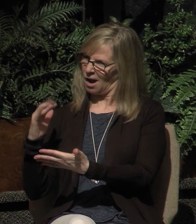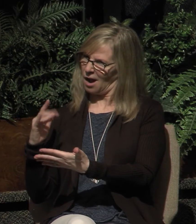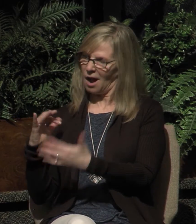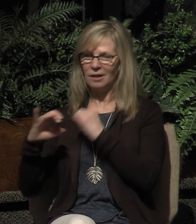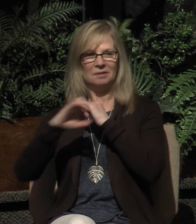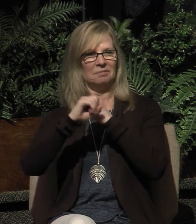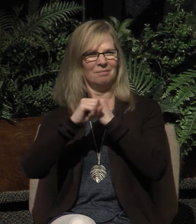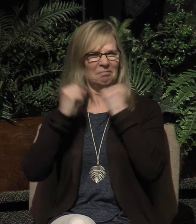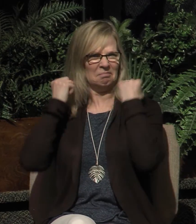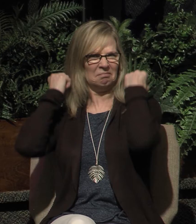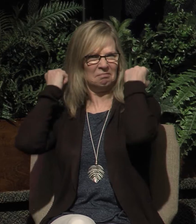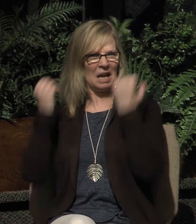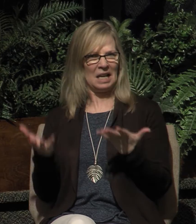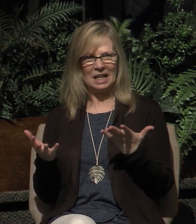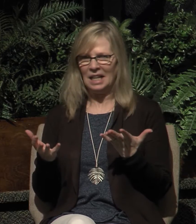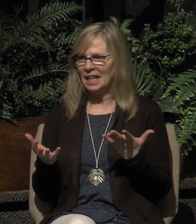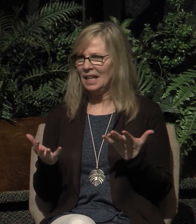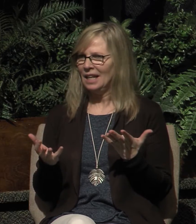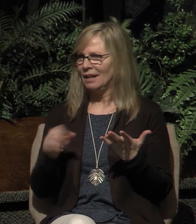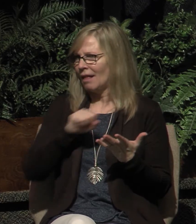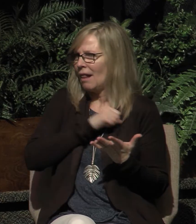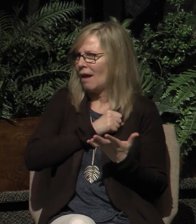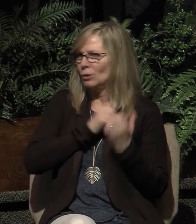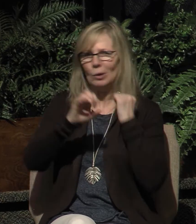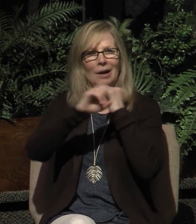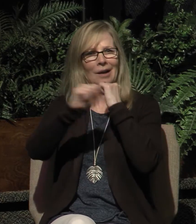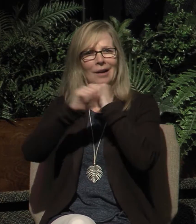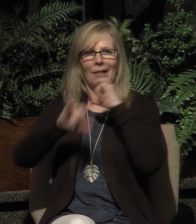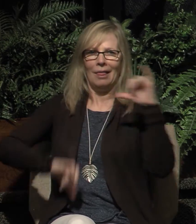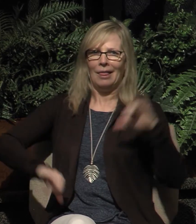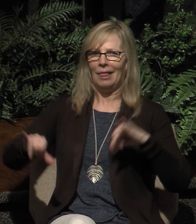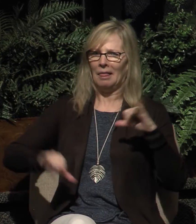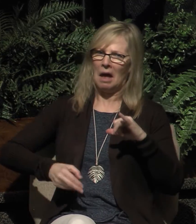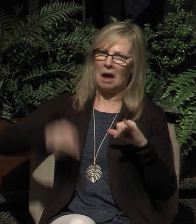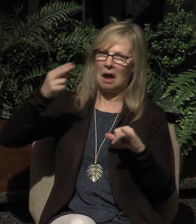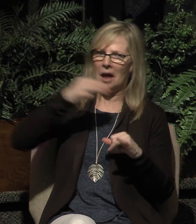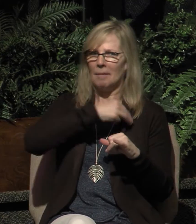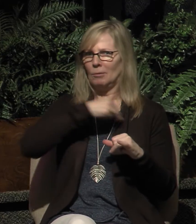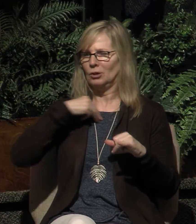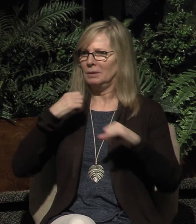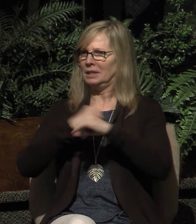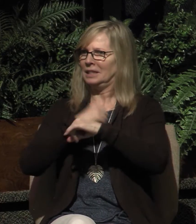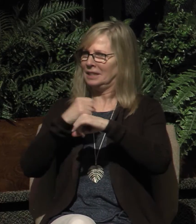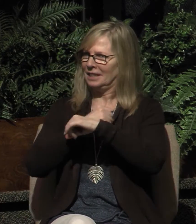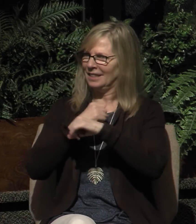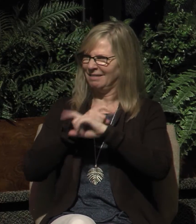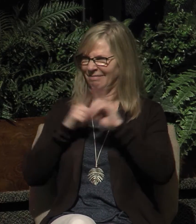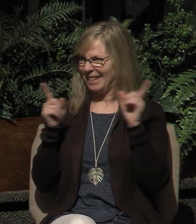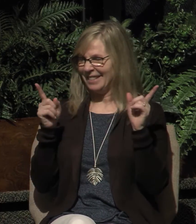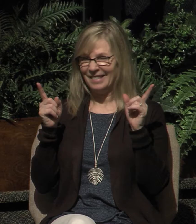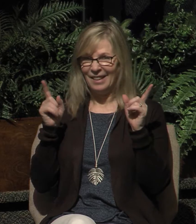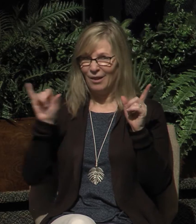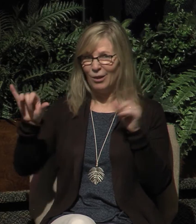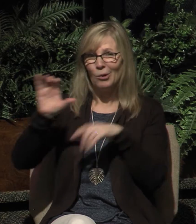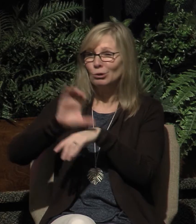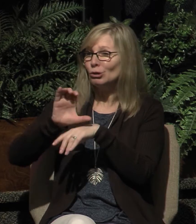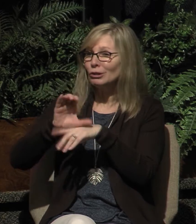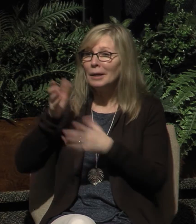sake of padding their numbers so that they can boast of their high membership statistics. It's churches where they might have,